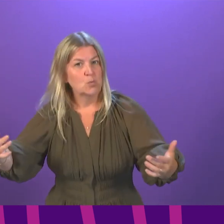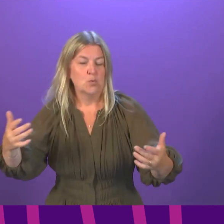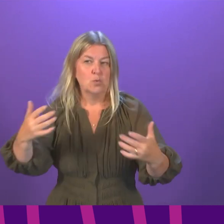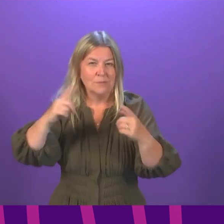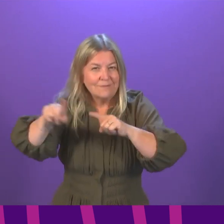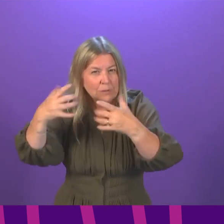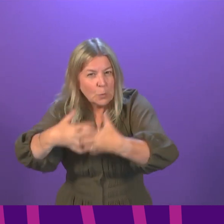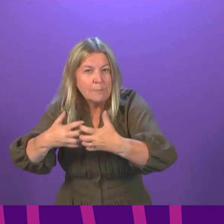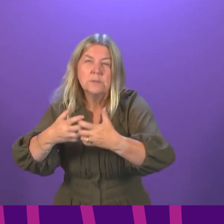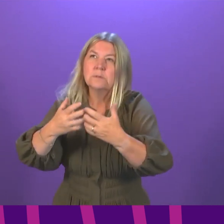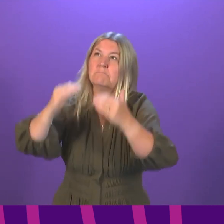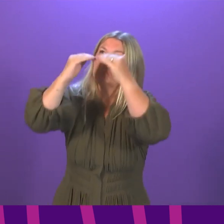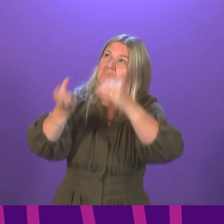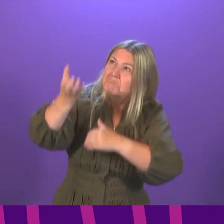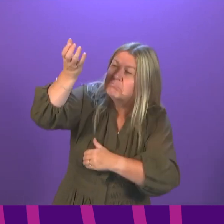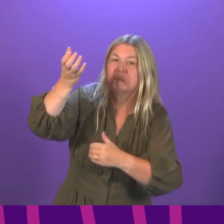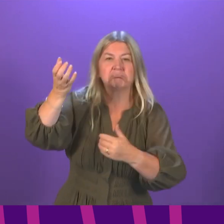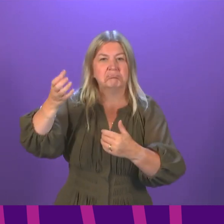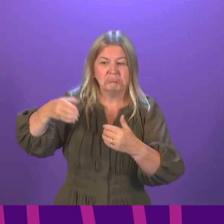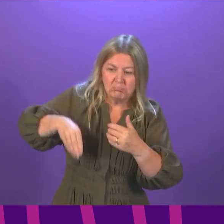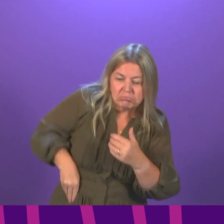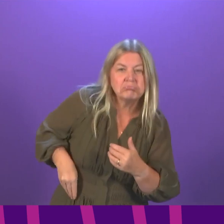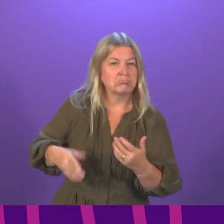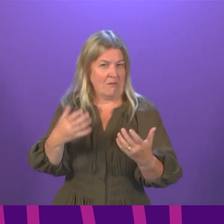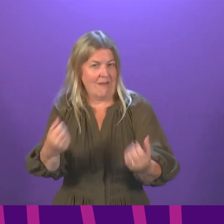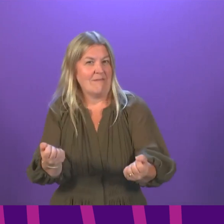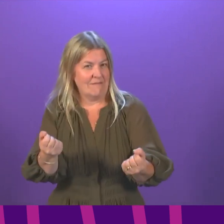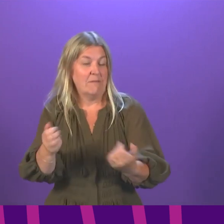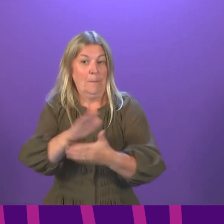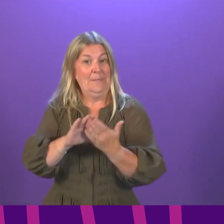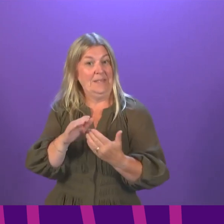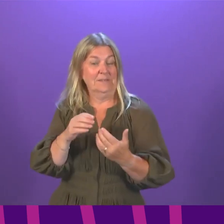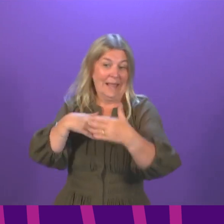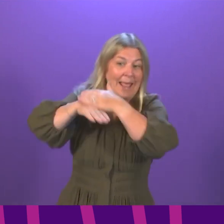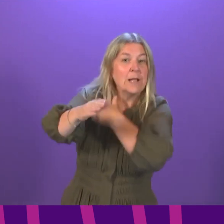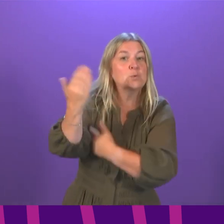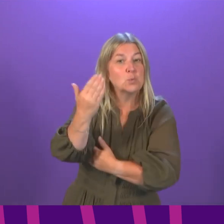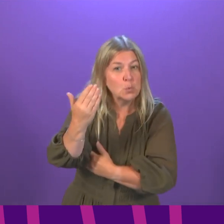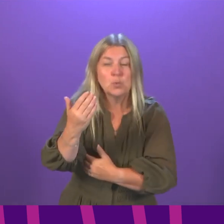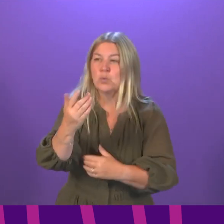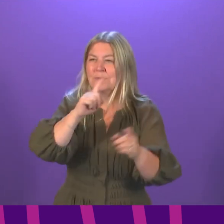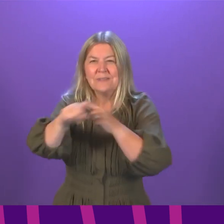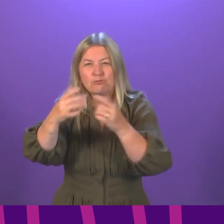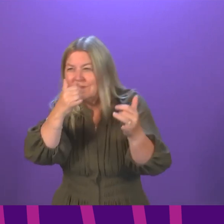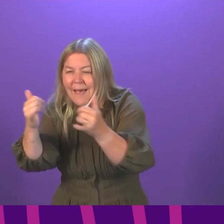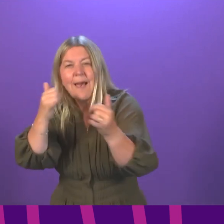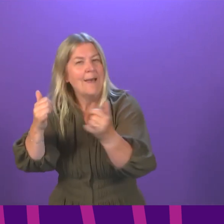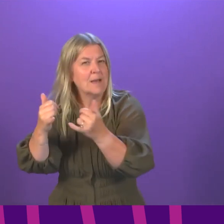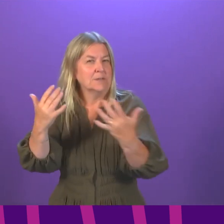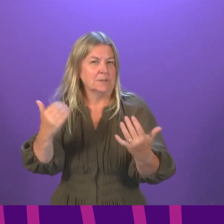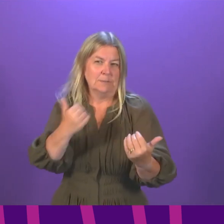pupils and parents ahead of the school return to make sure that all appropriate steps, including around LFD testing, are taken.